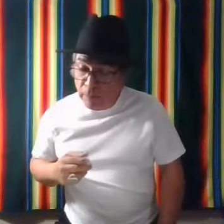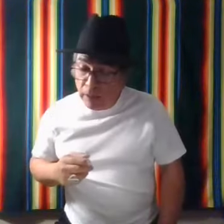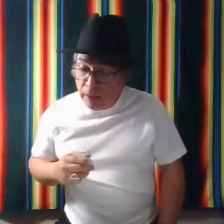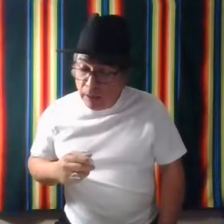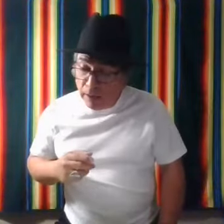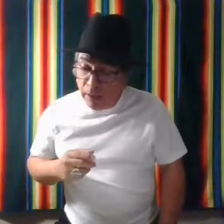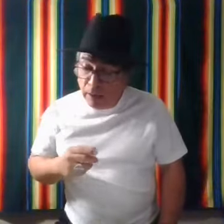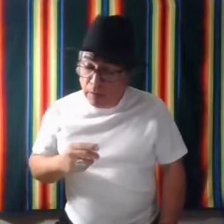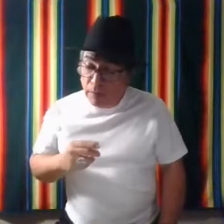Uh,